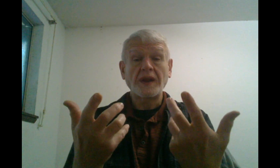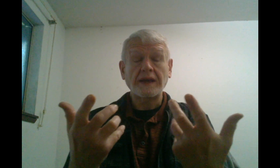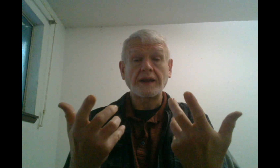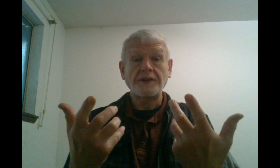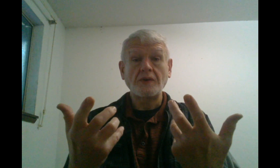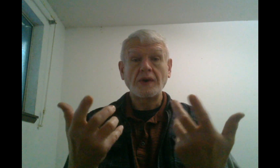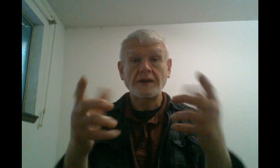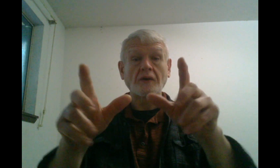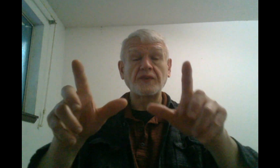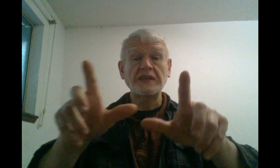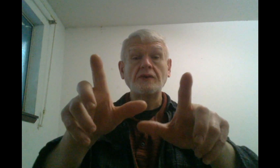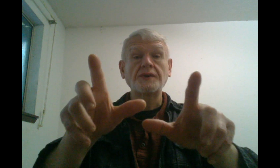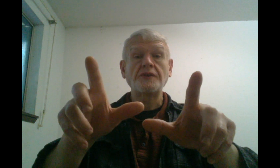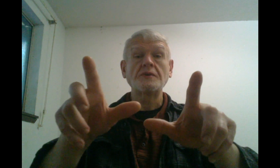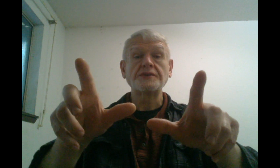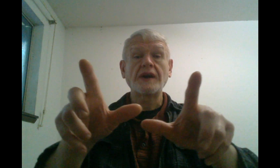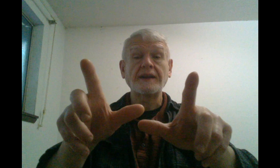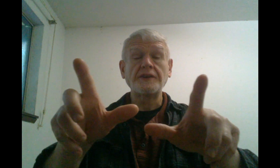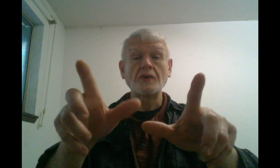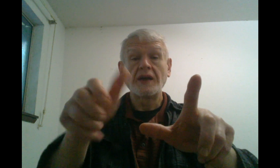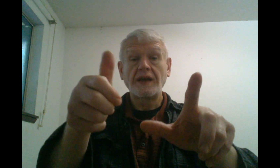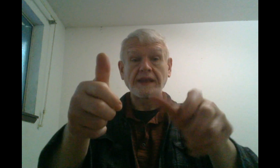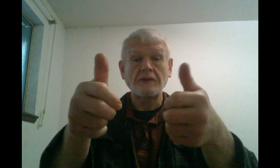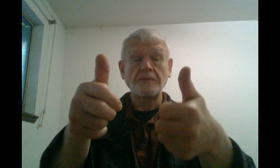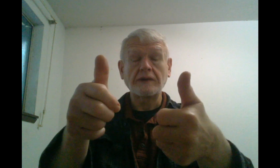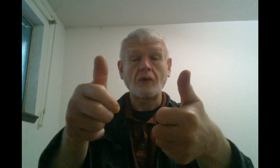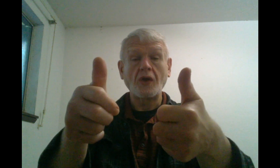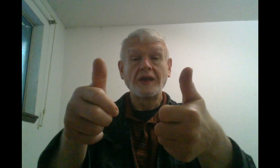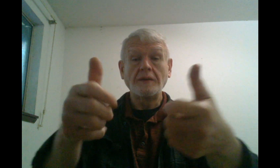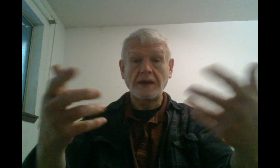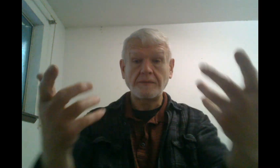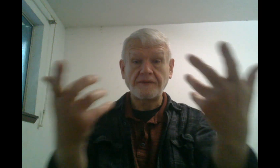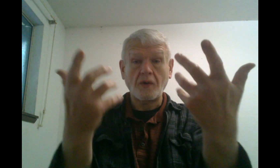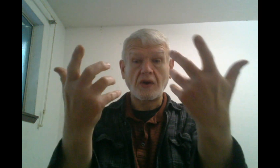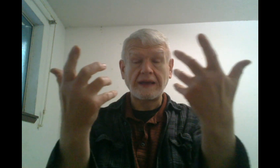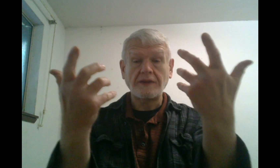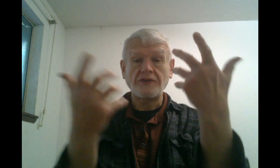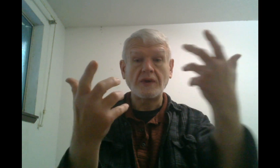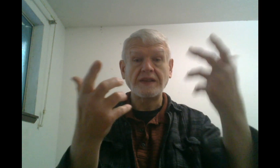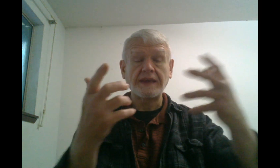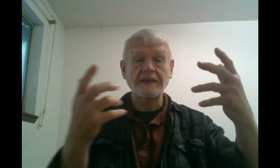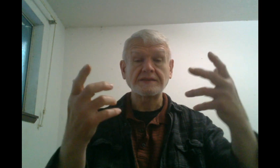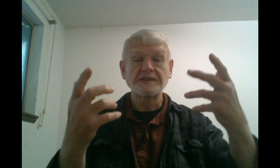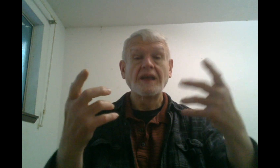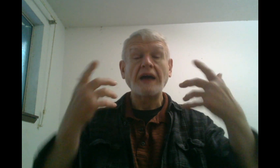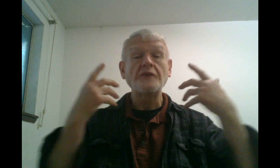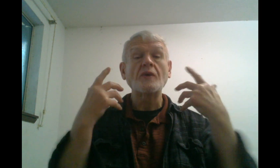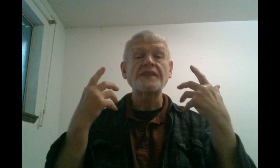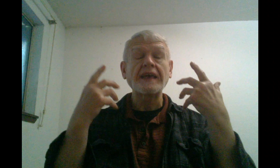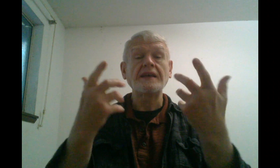what I got to do, and hopefully you can do what you got to do, and that would be cool. And before I do anything else, I do want to thank